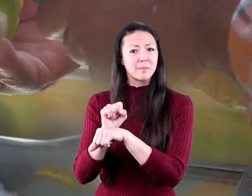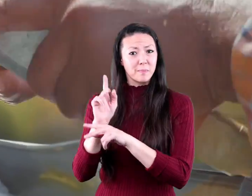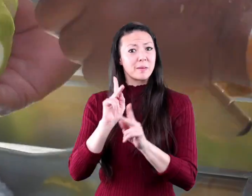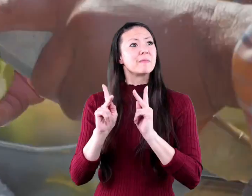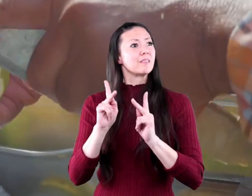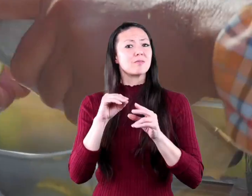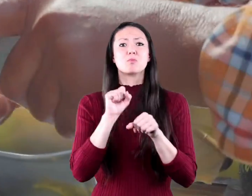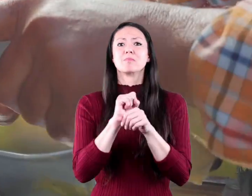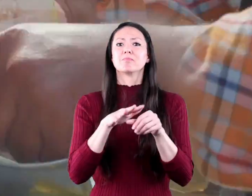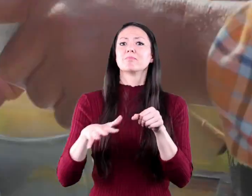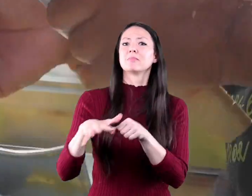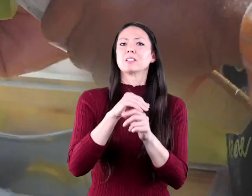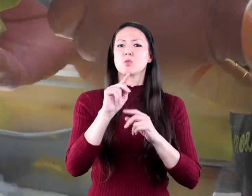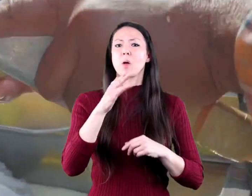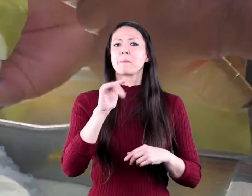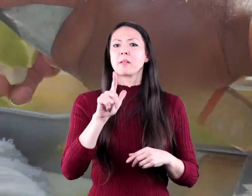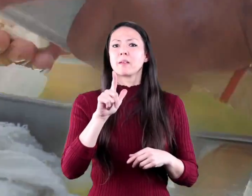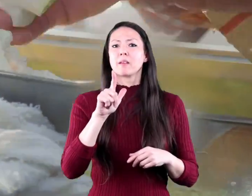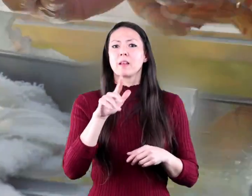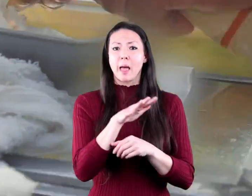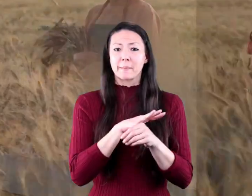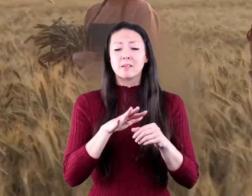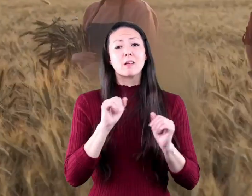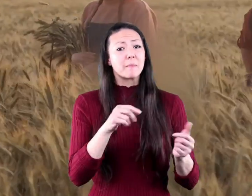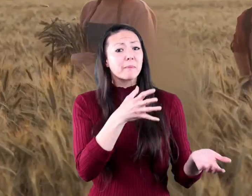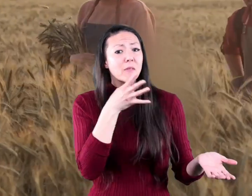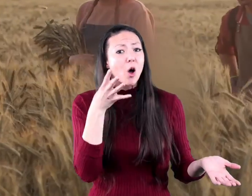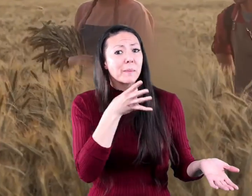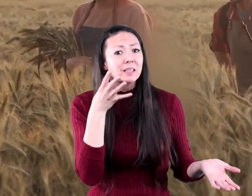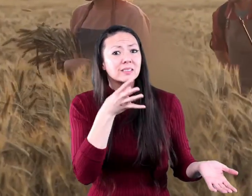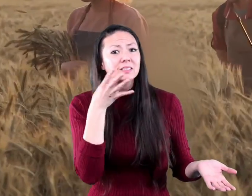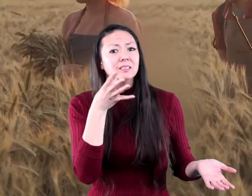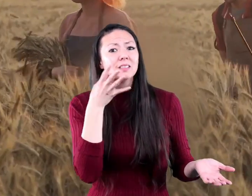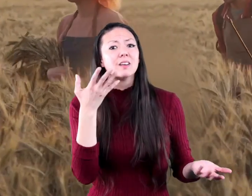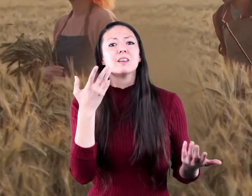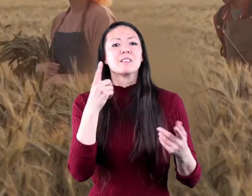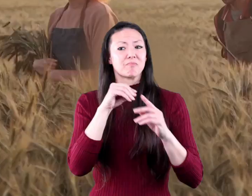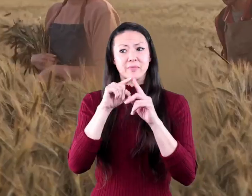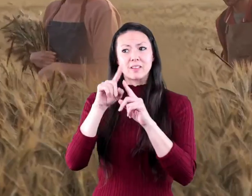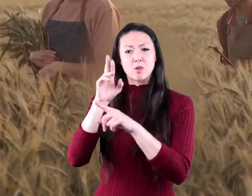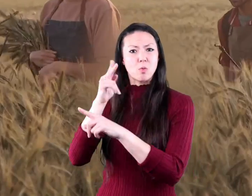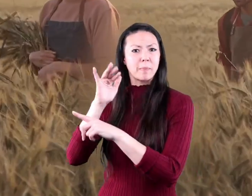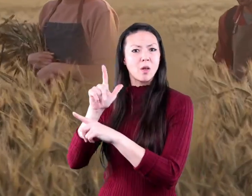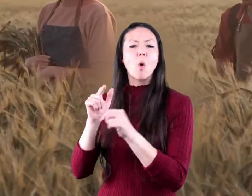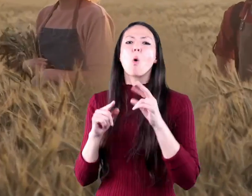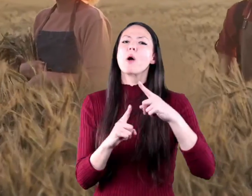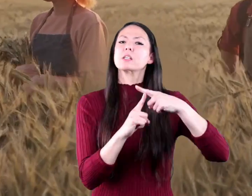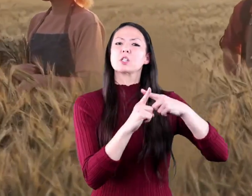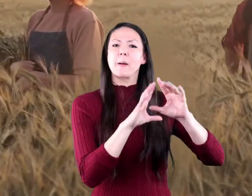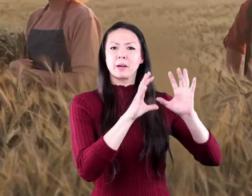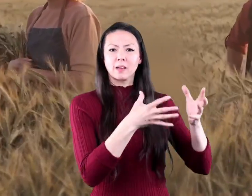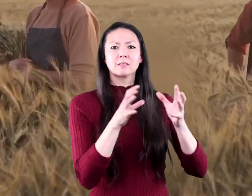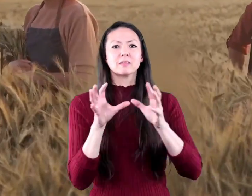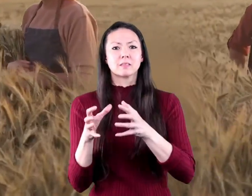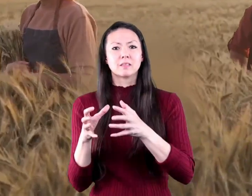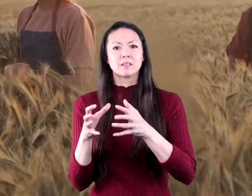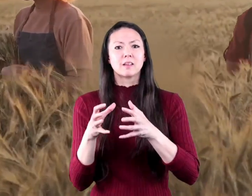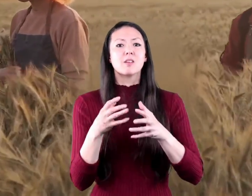in tropical climates in fact farmers can be found in both tropical and temperate climates but they grow different